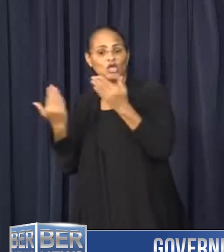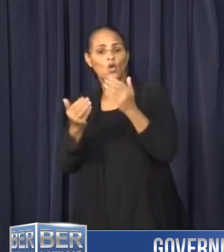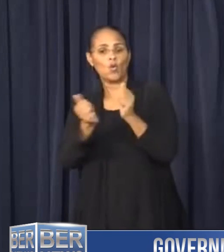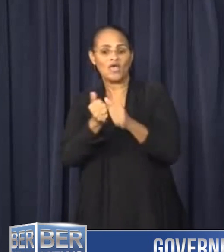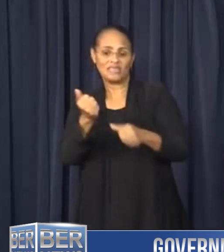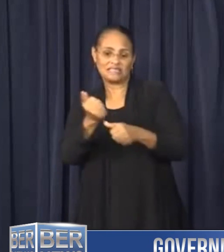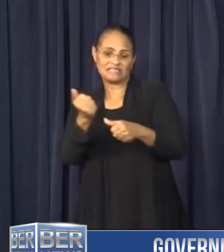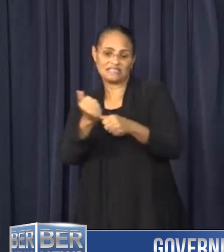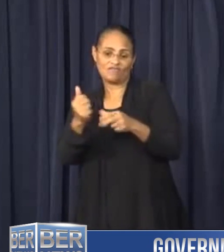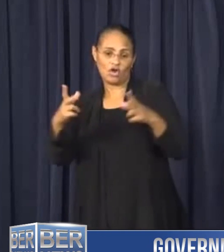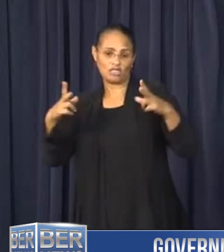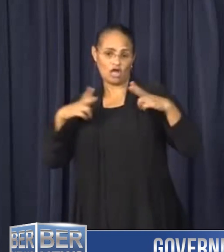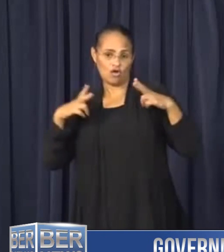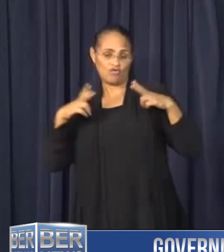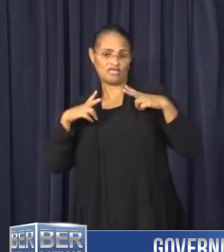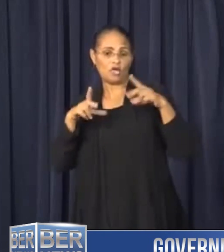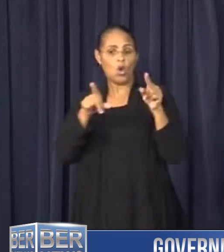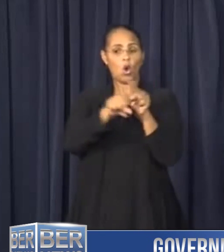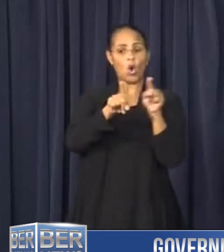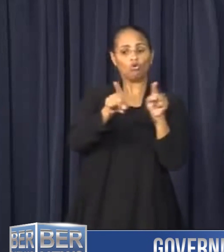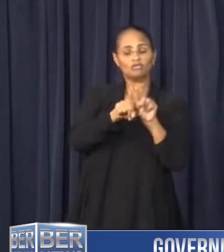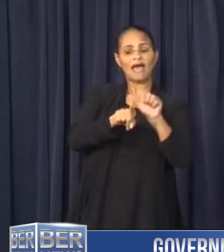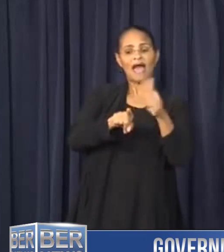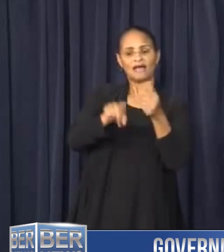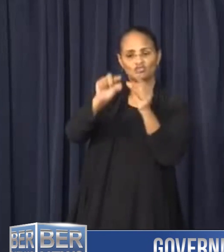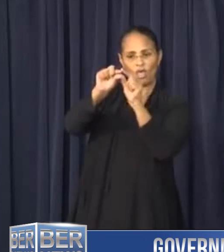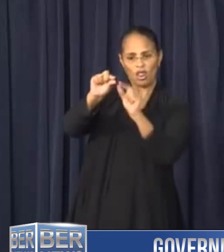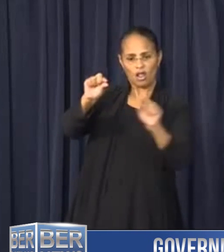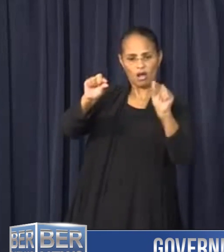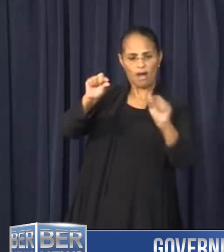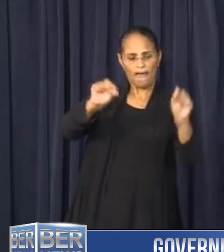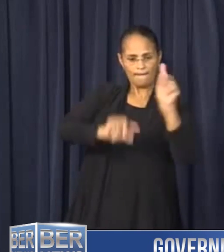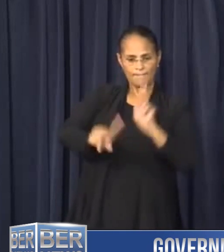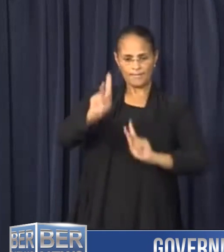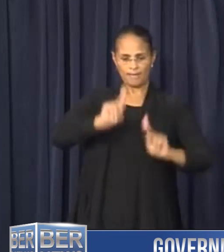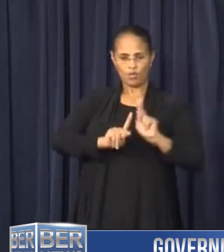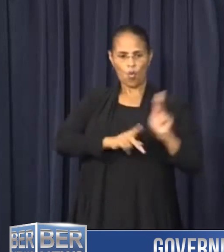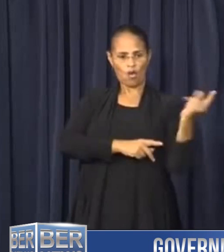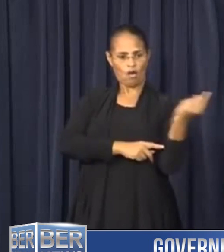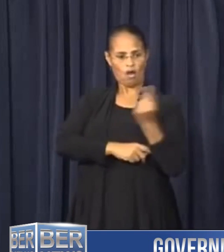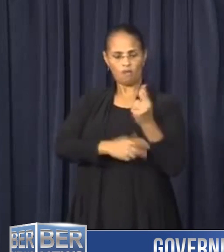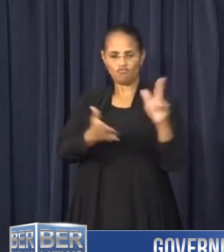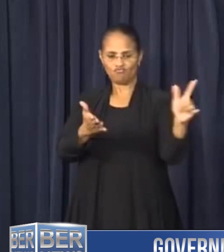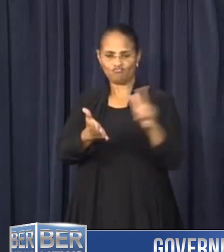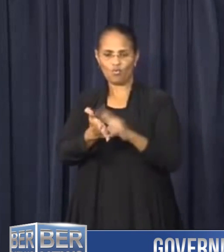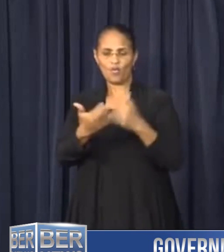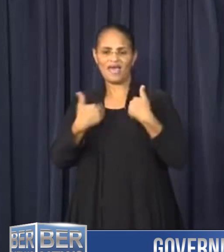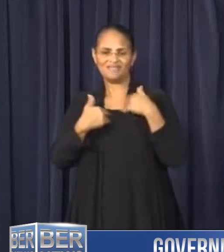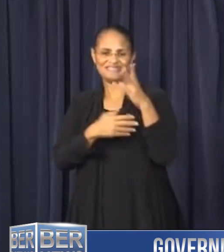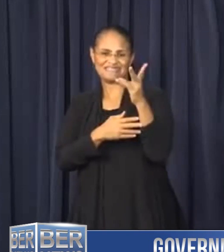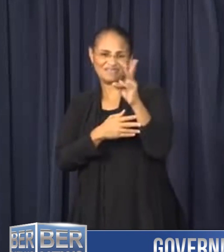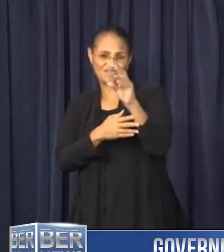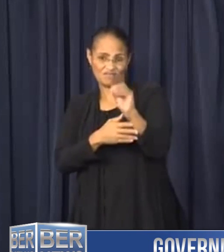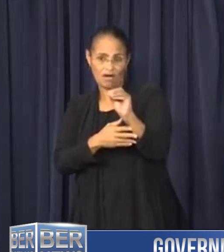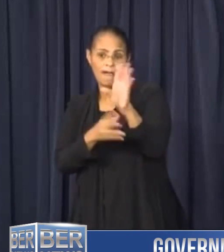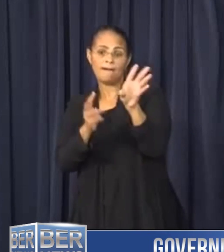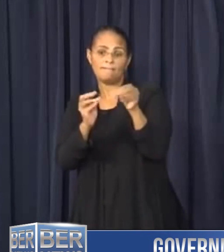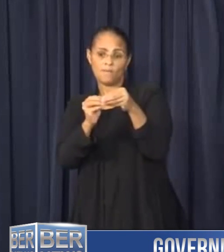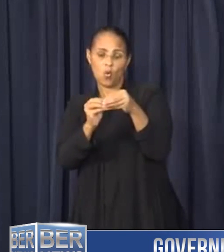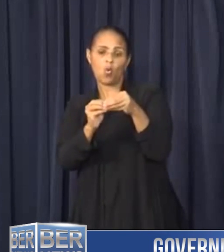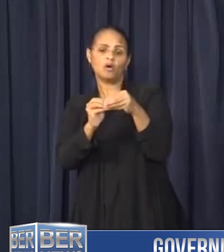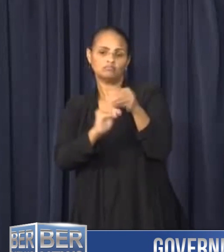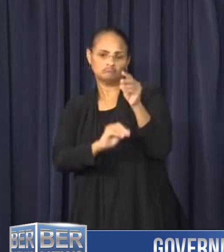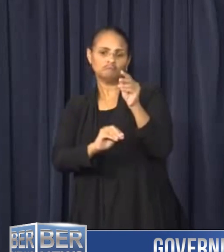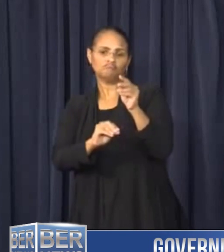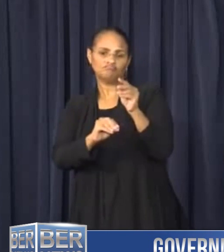of our retirees, as well as extra linesmen from Algonquin Power and Utilities, we have 75% more linesmen working